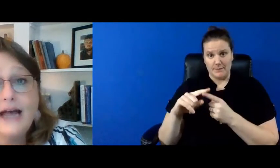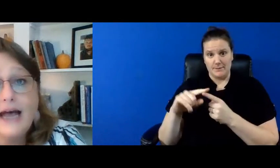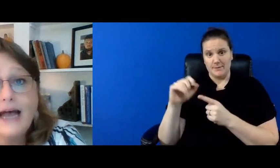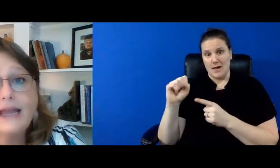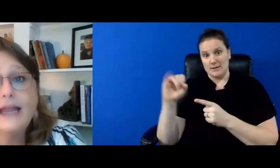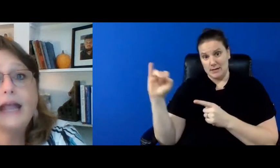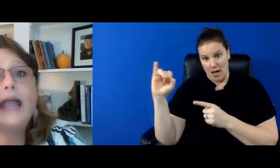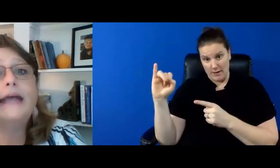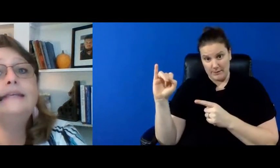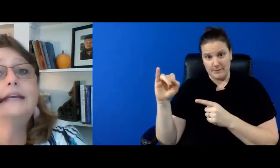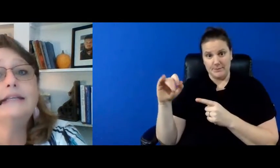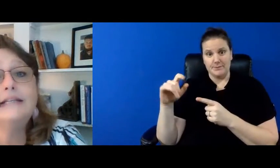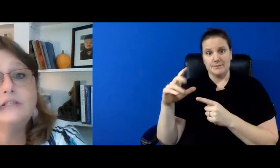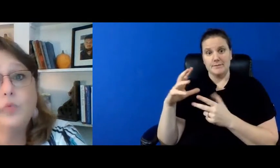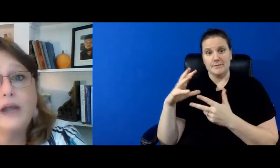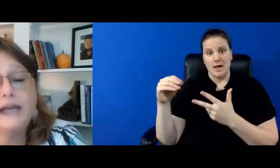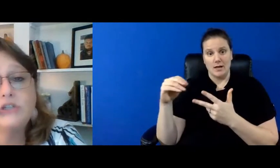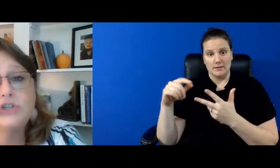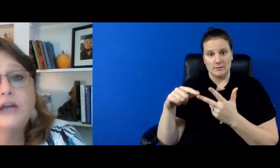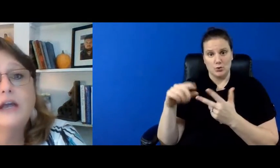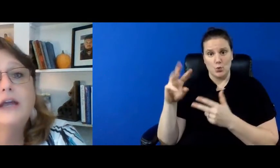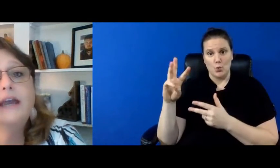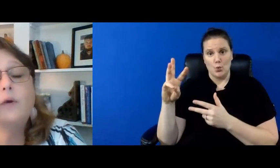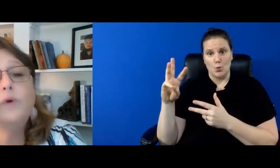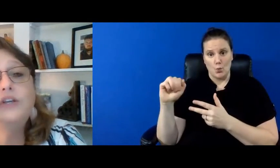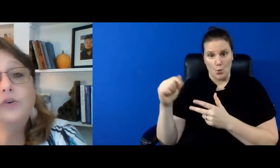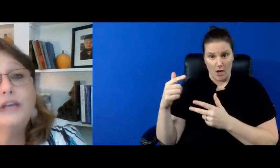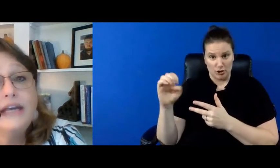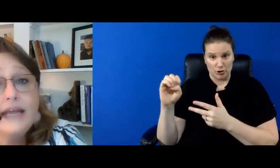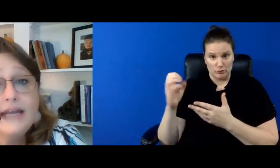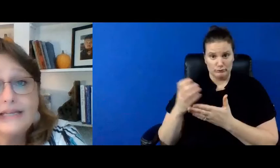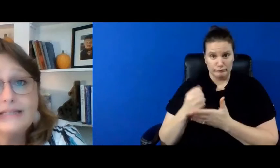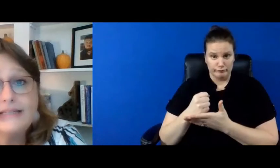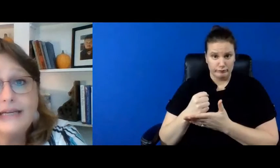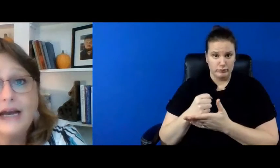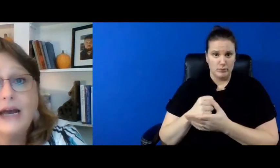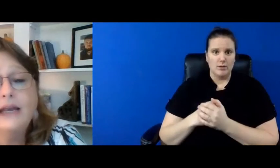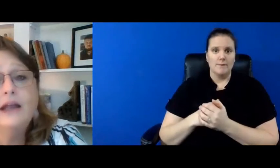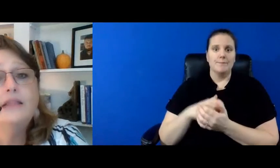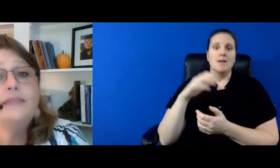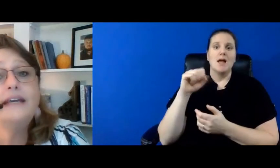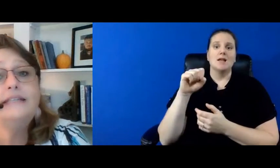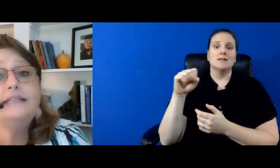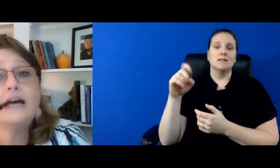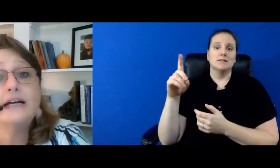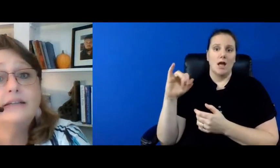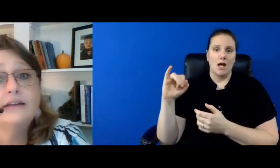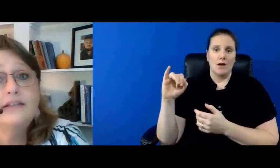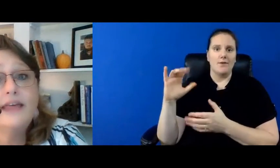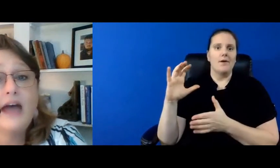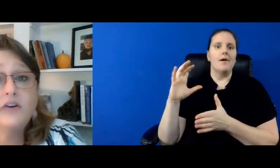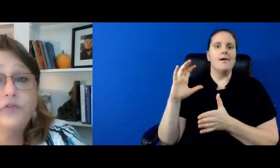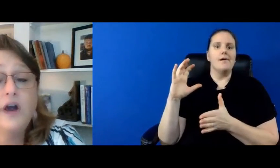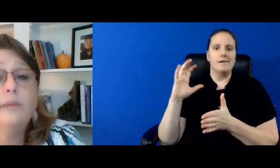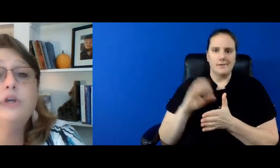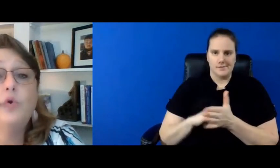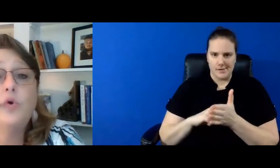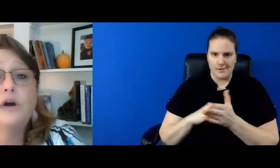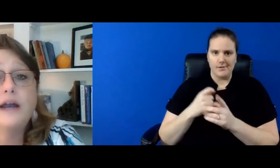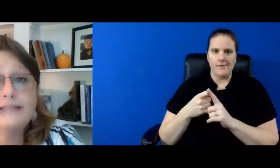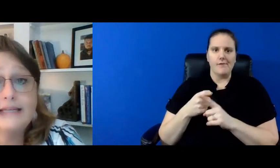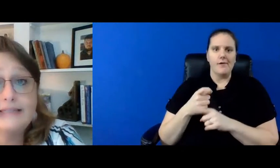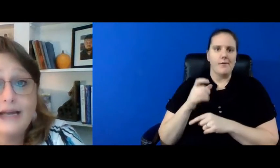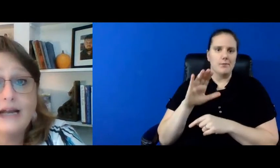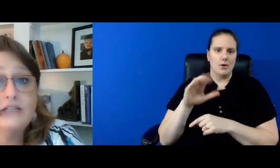ssi and he gets his wage now when you get ssdi they deduct that from